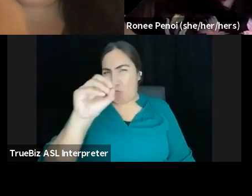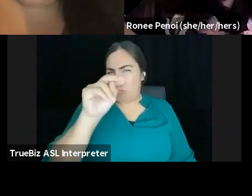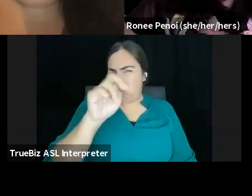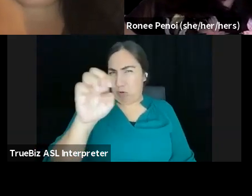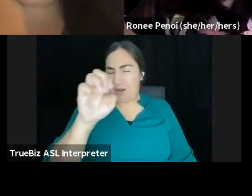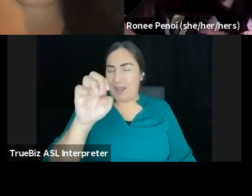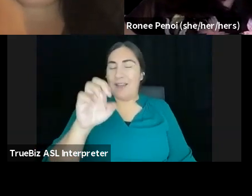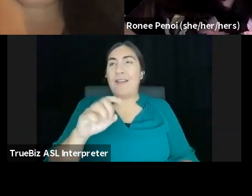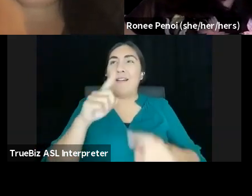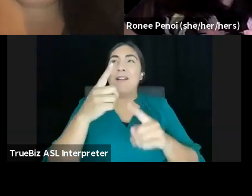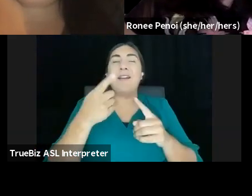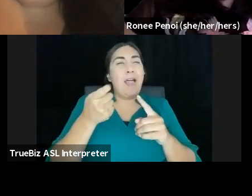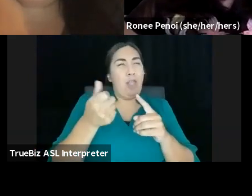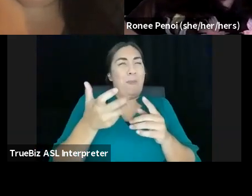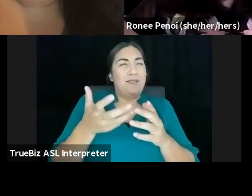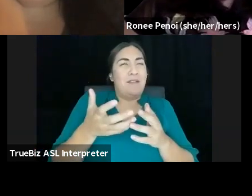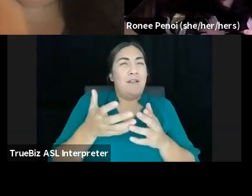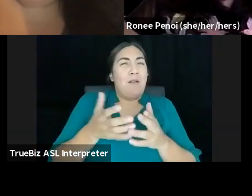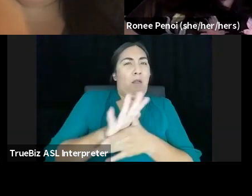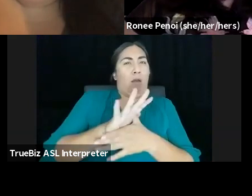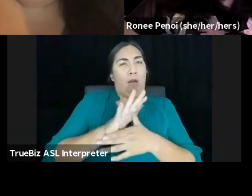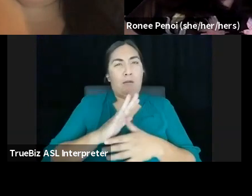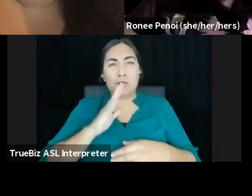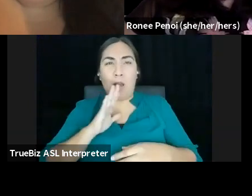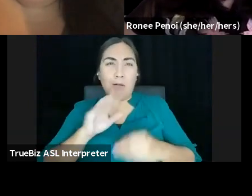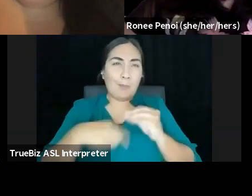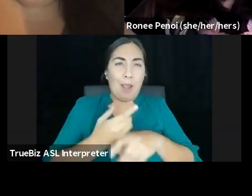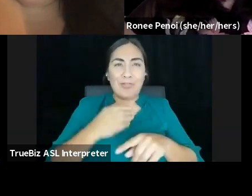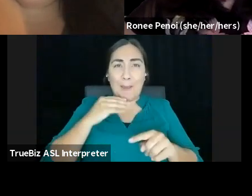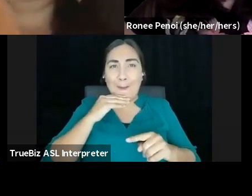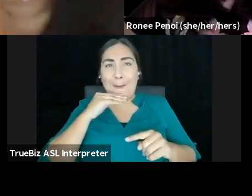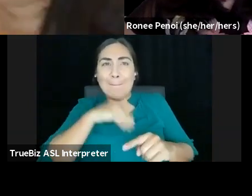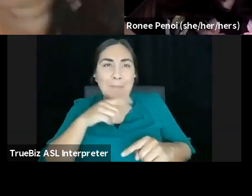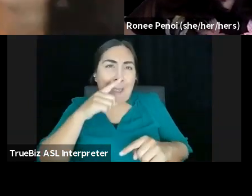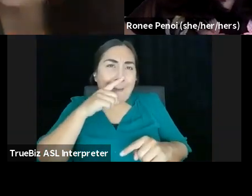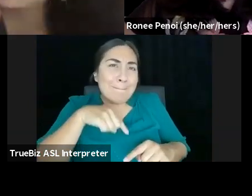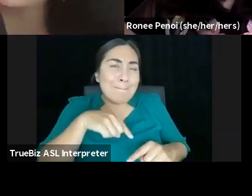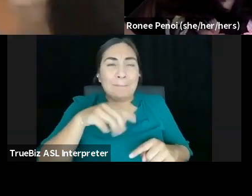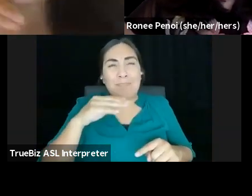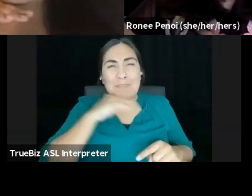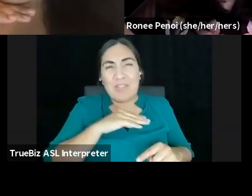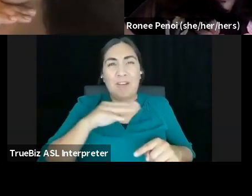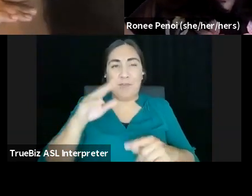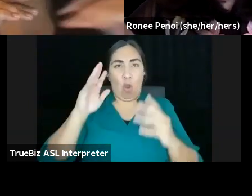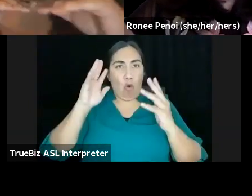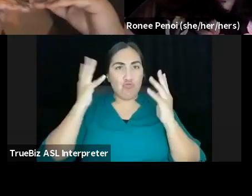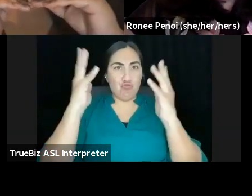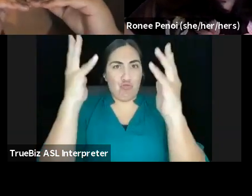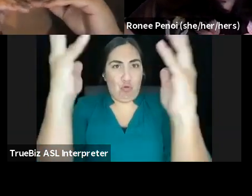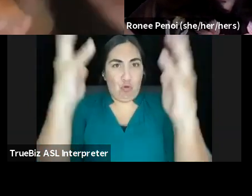the myth of the wilderness. Cause she like always assumes that people just know what that is, which like, I know it shocks me too. Sometimes when I'm like,